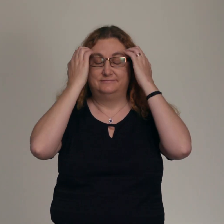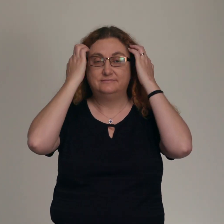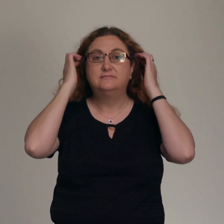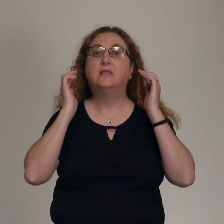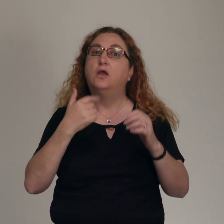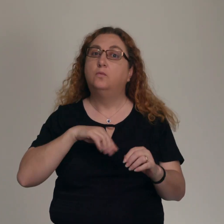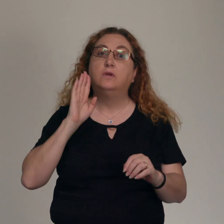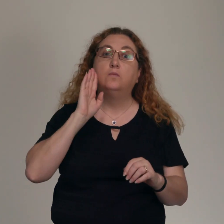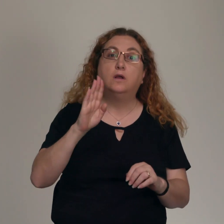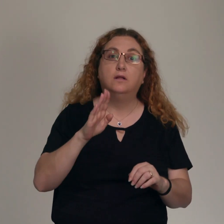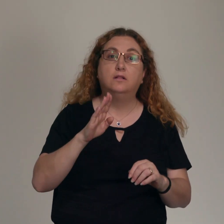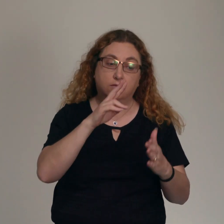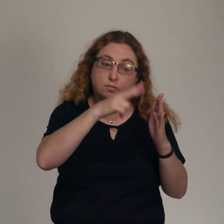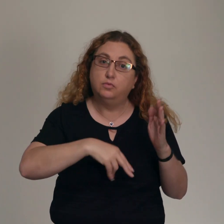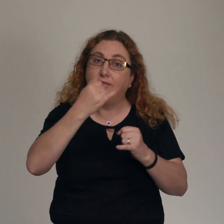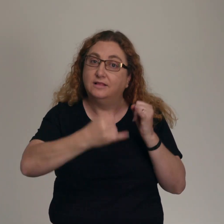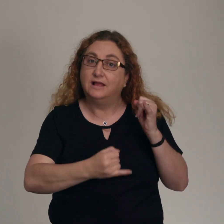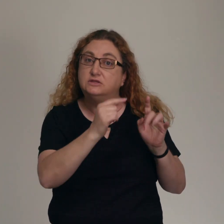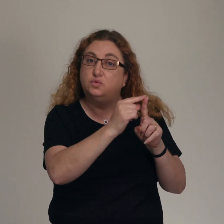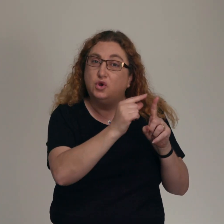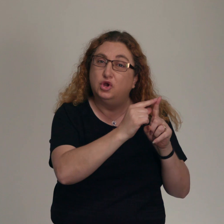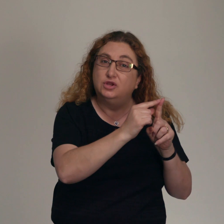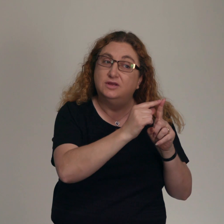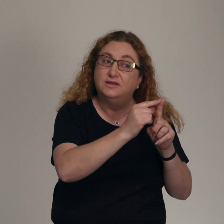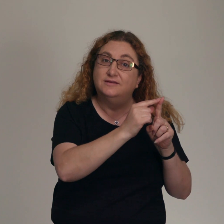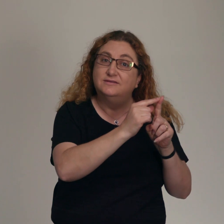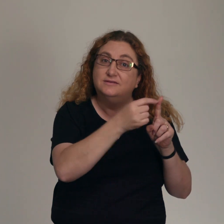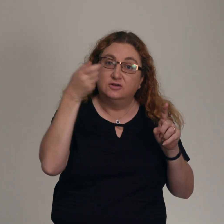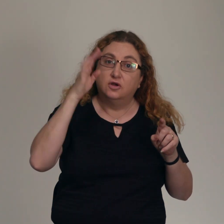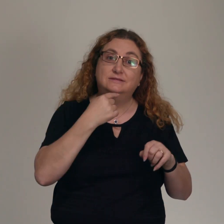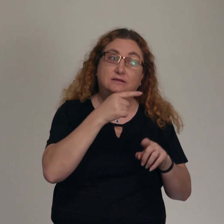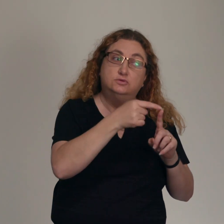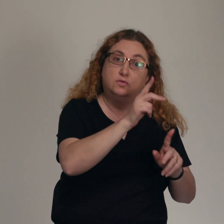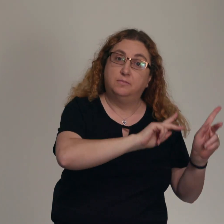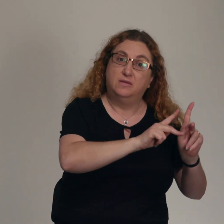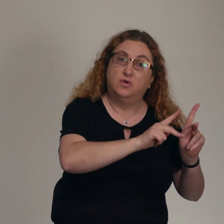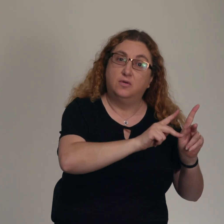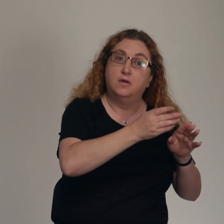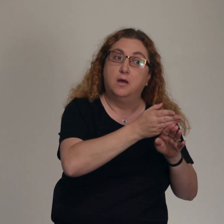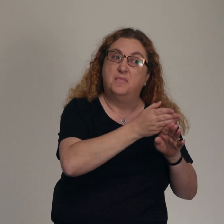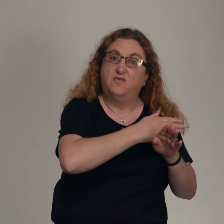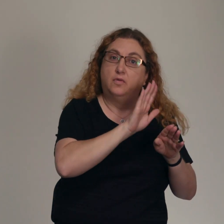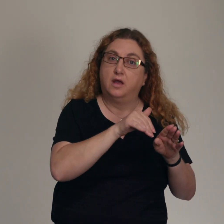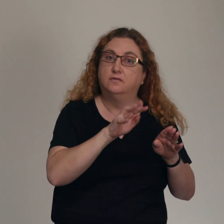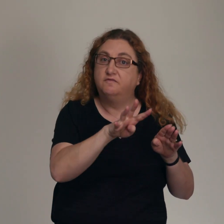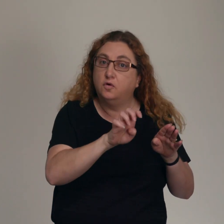spoke to His people until a 400 year gap. Here's what He said. Remember the law of my